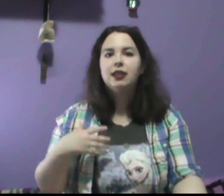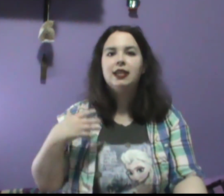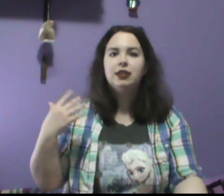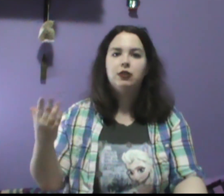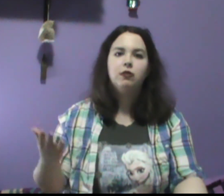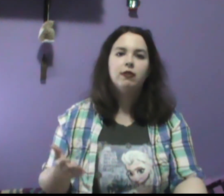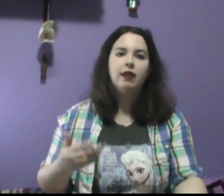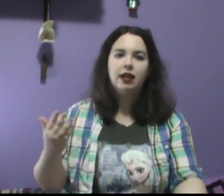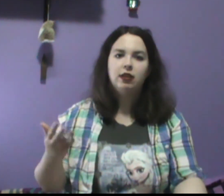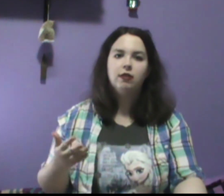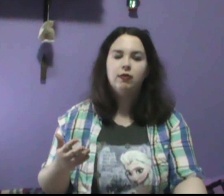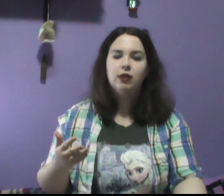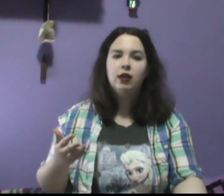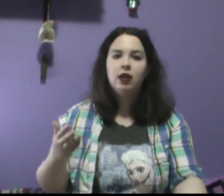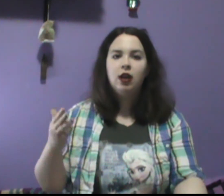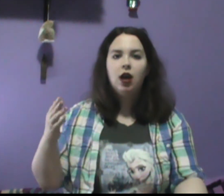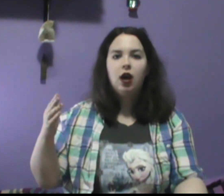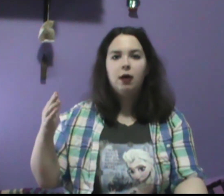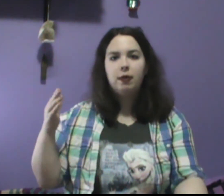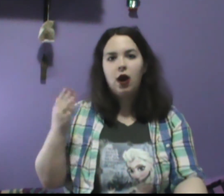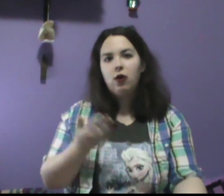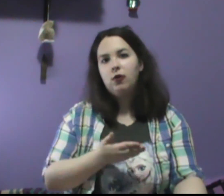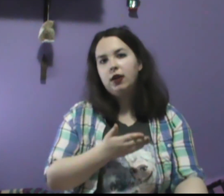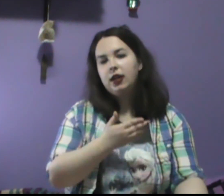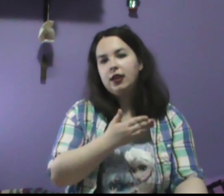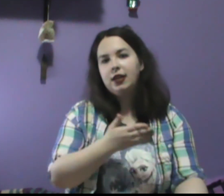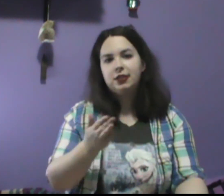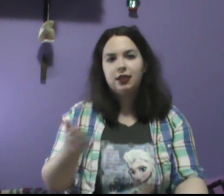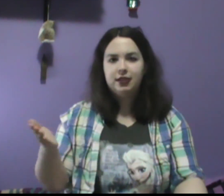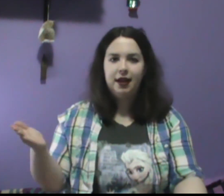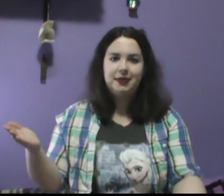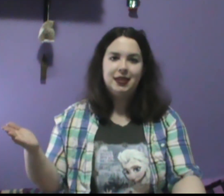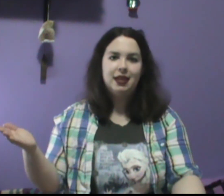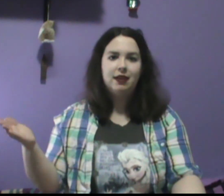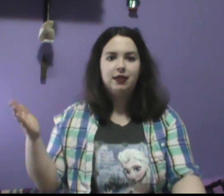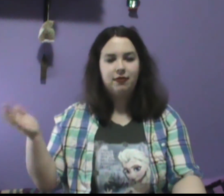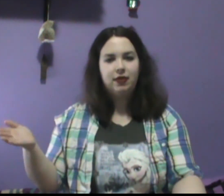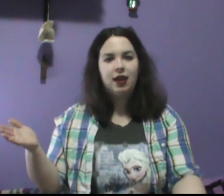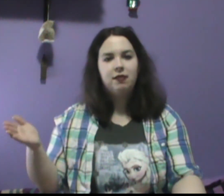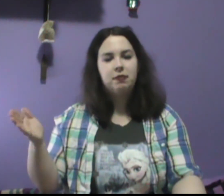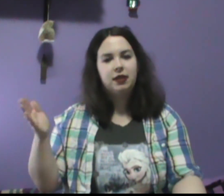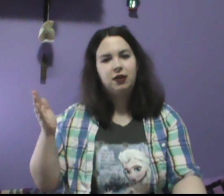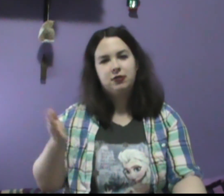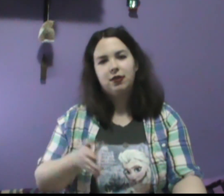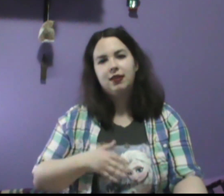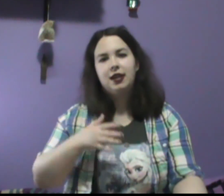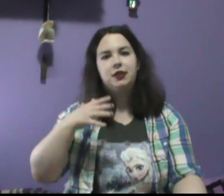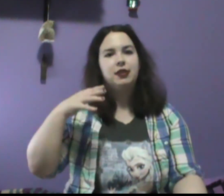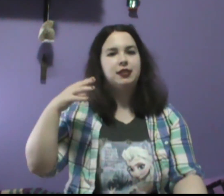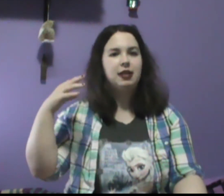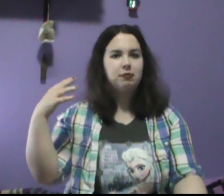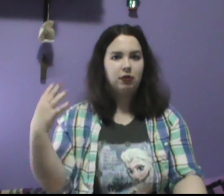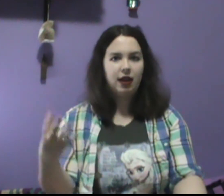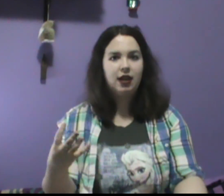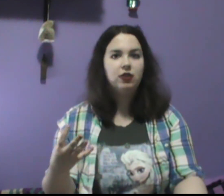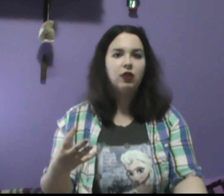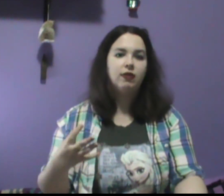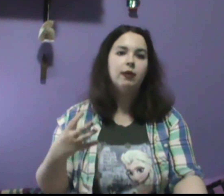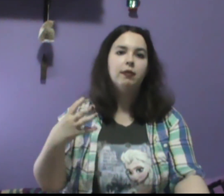leading to the fact of, um, how in each of these lives he led a different life, but they all sort of led to the same sort of end of him